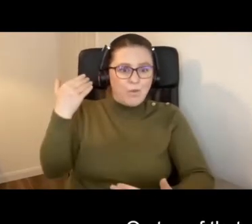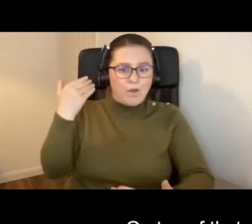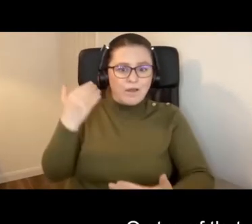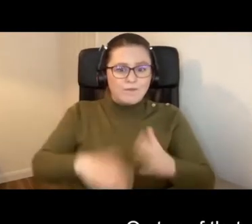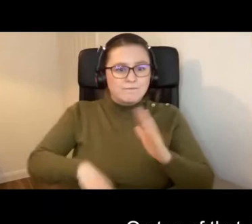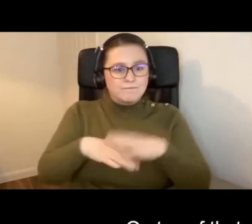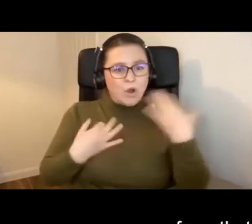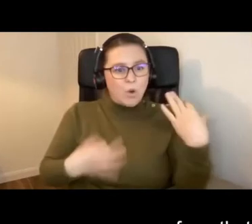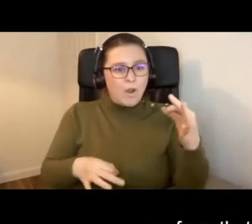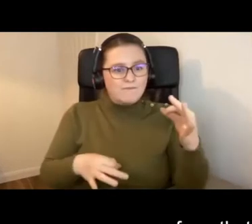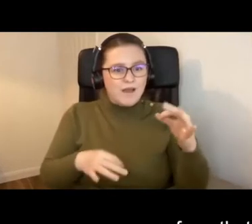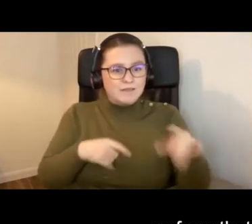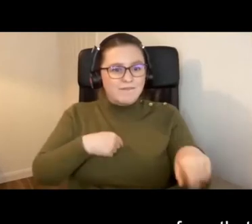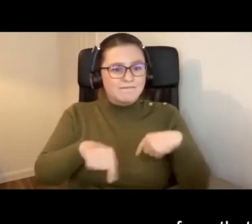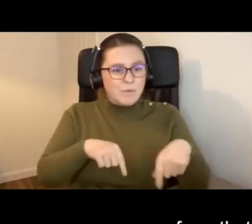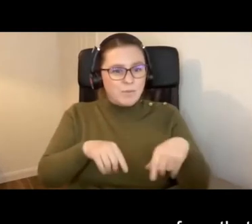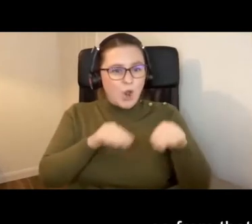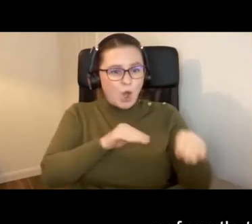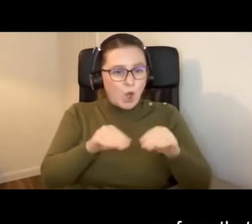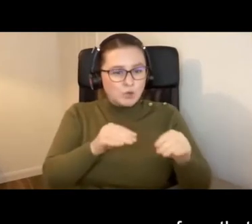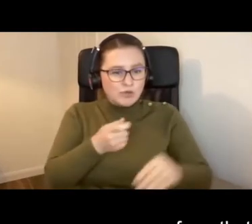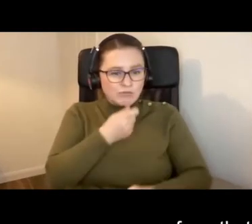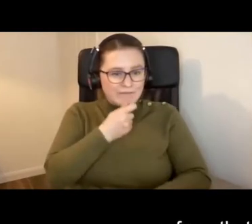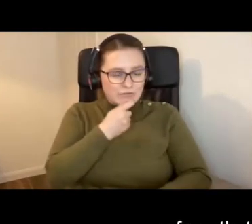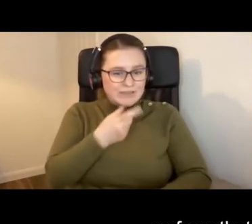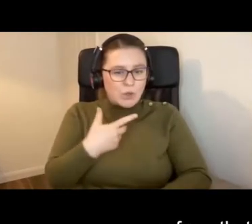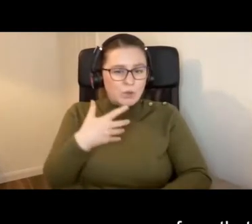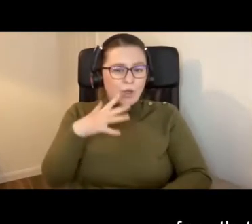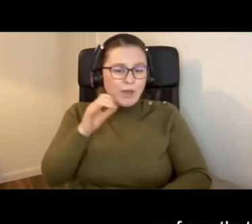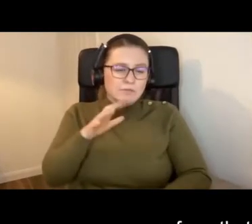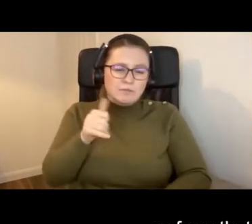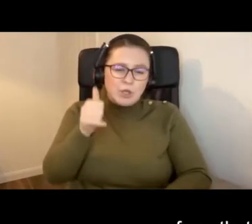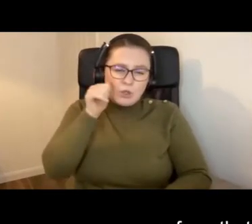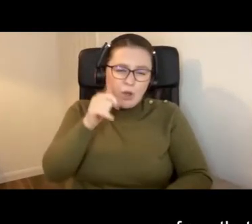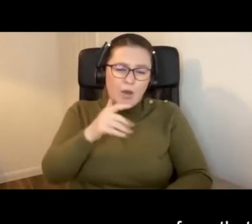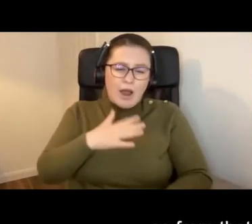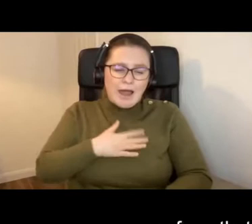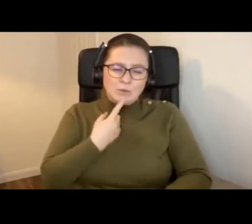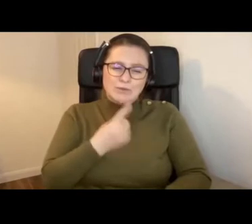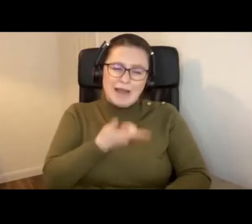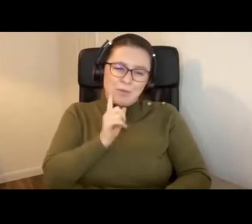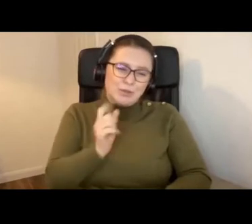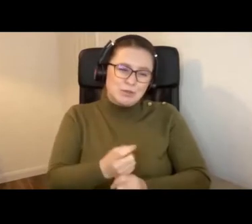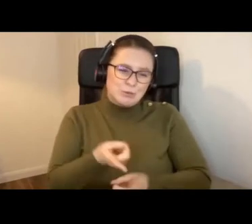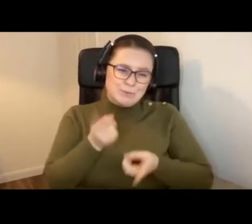football coach and referee. So from that you can tell people what to do.